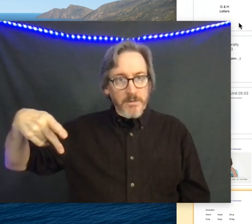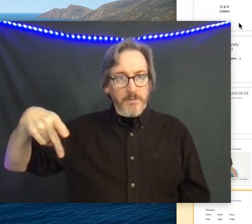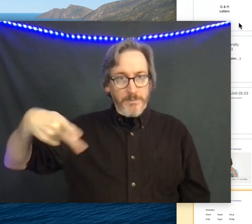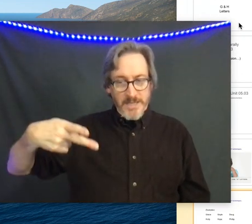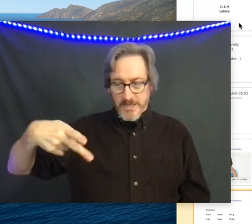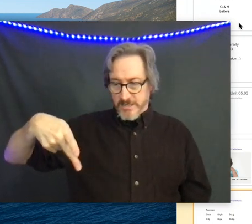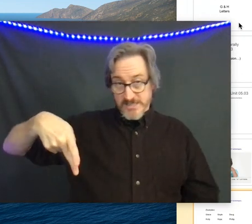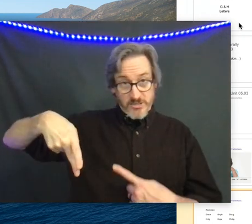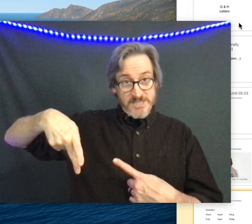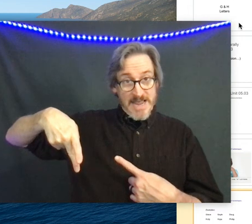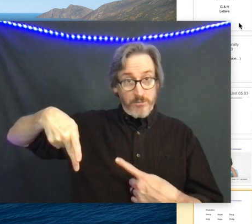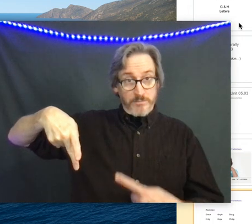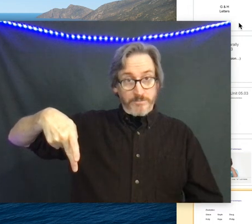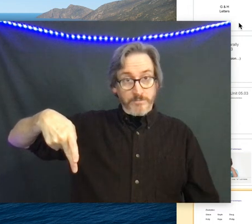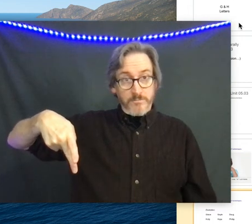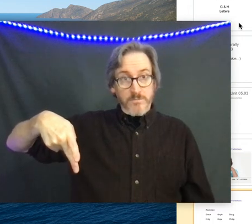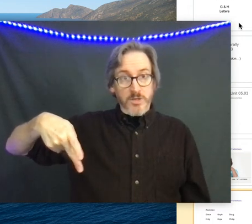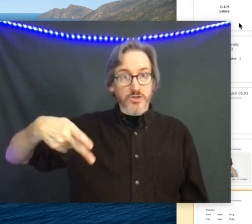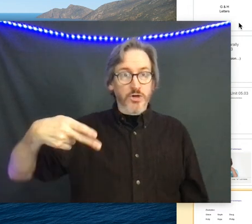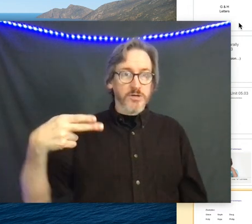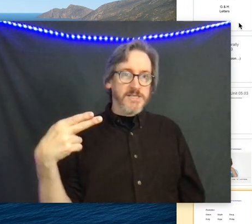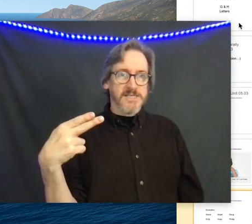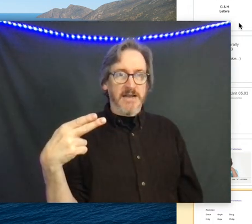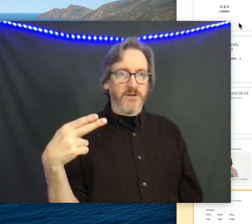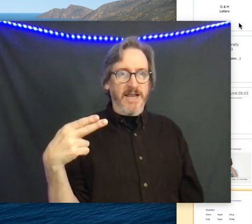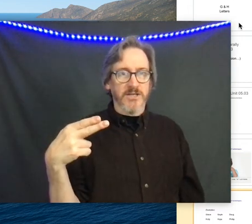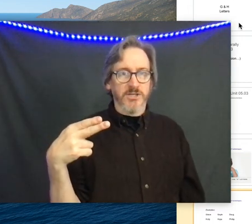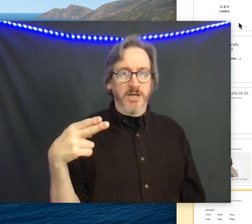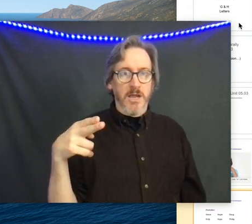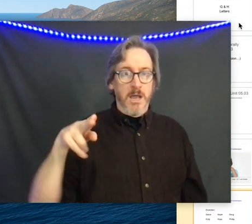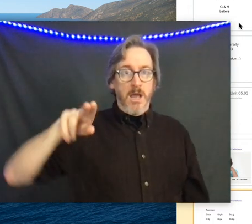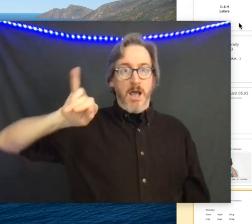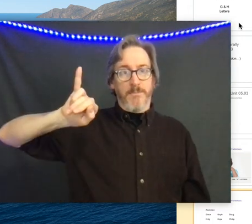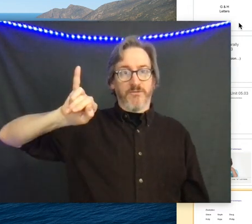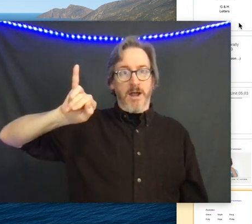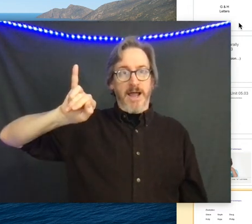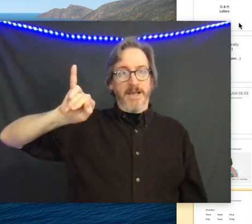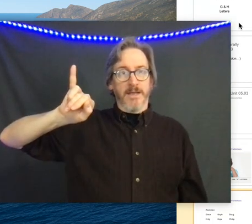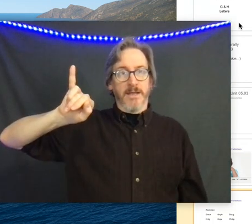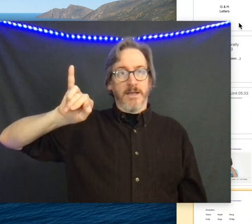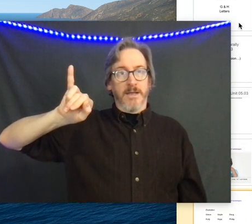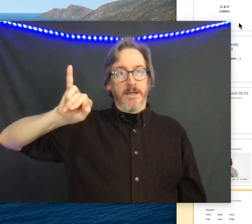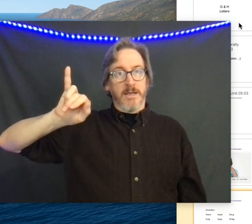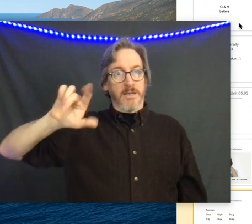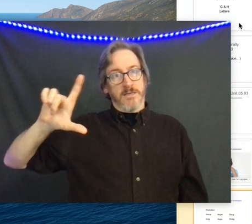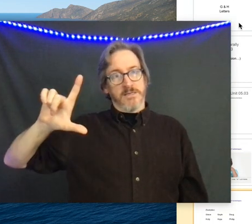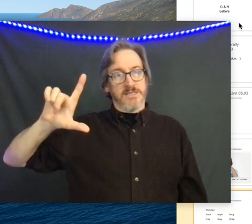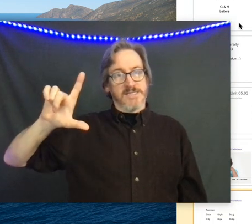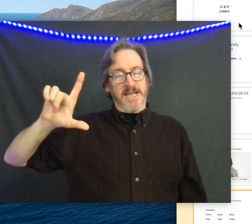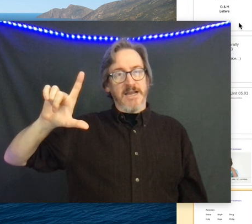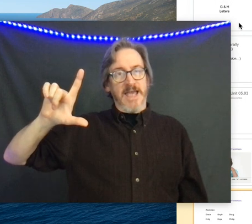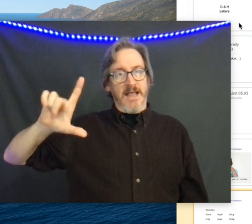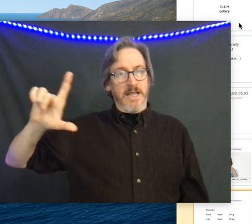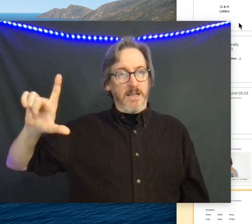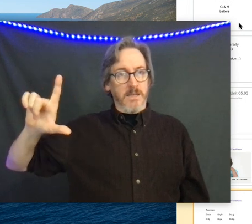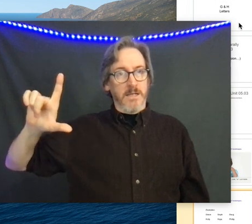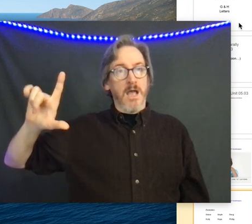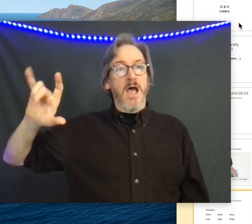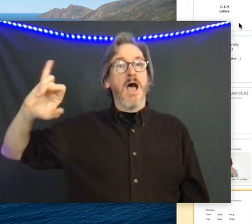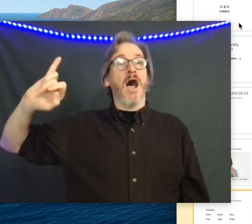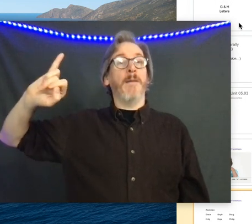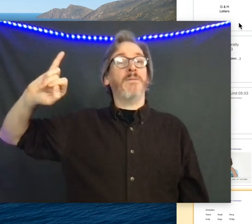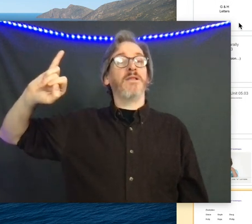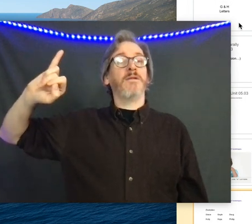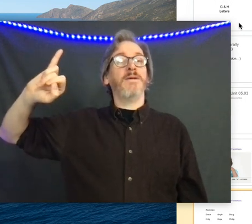Phillip. P starts down, turns to the side for H, up for I, to the side, L-L,